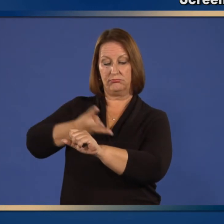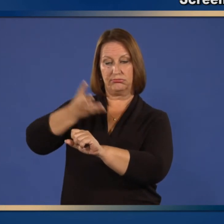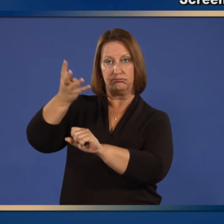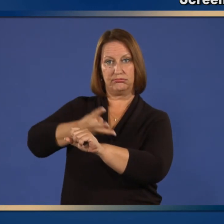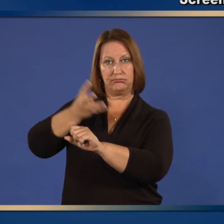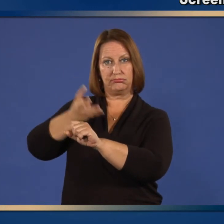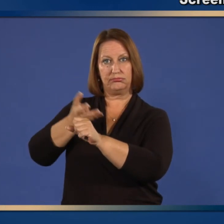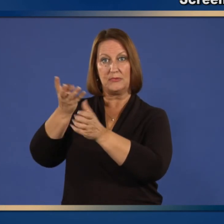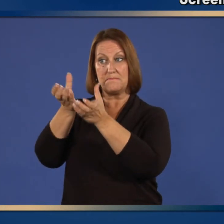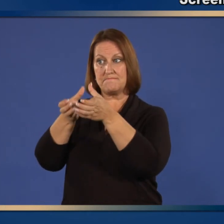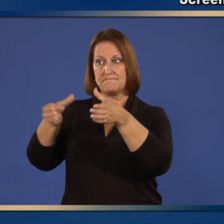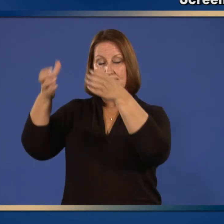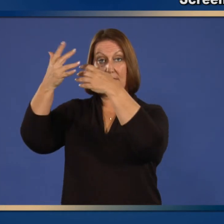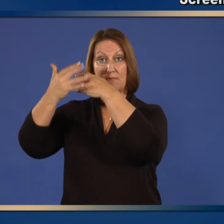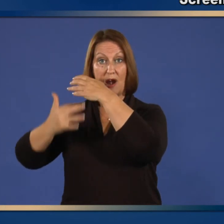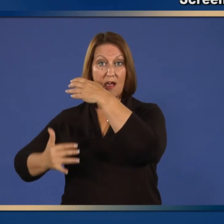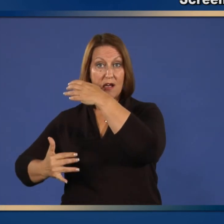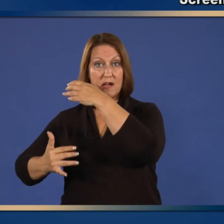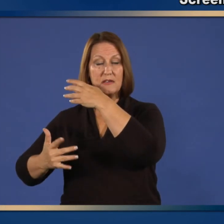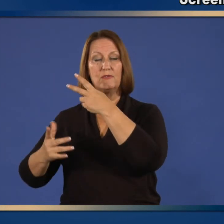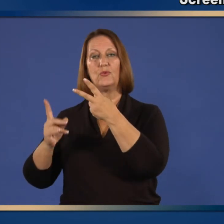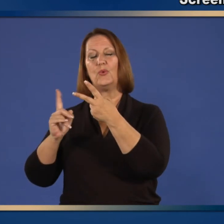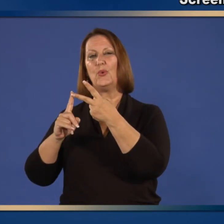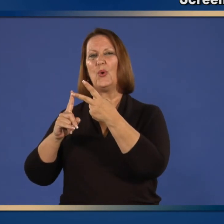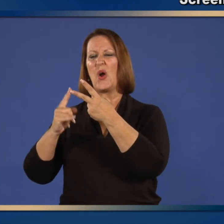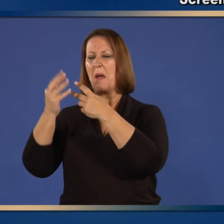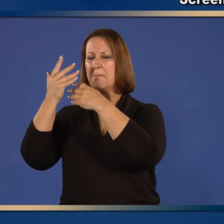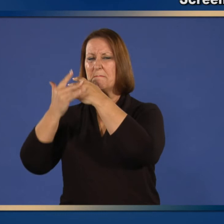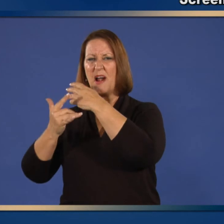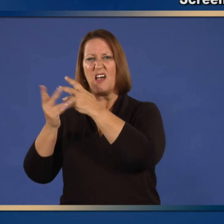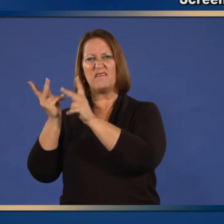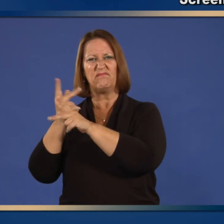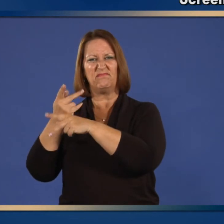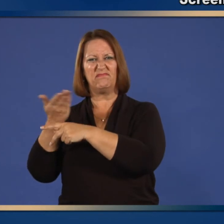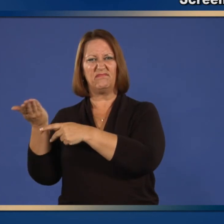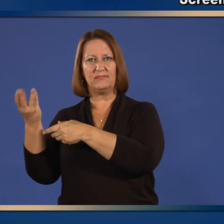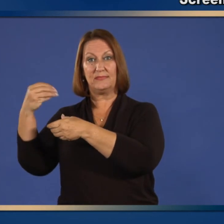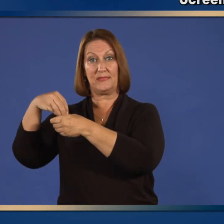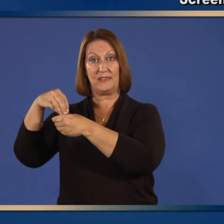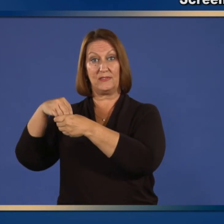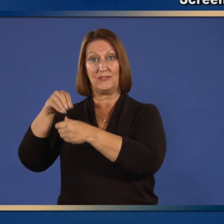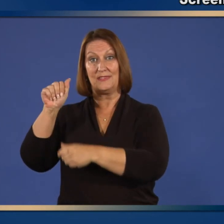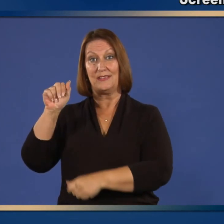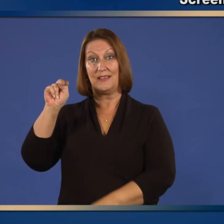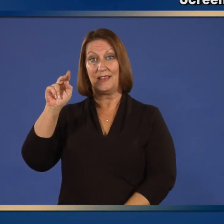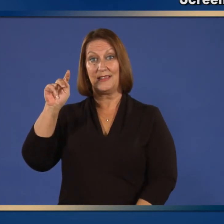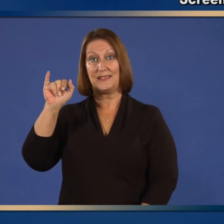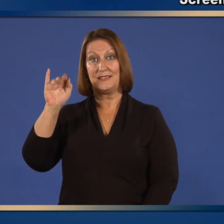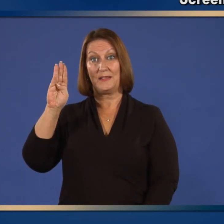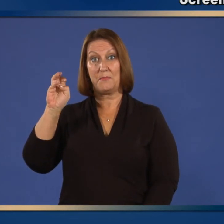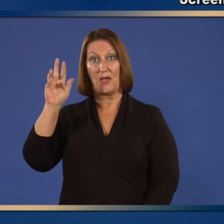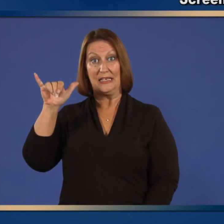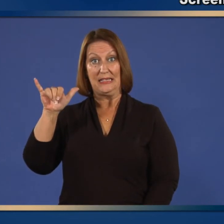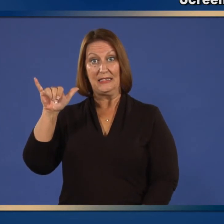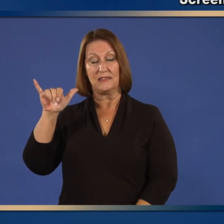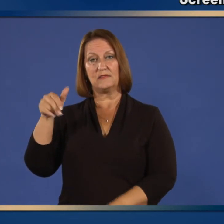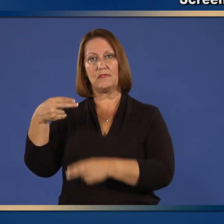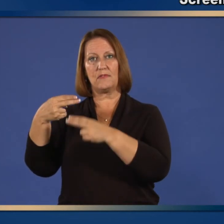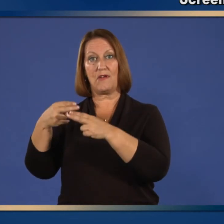other antibody-containing blood products, such as Ig. 29. If